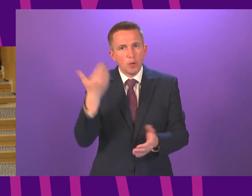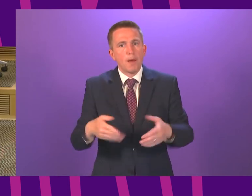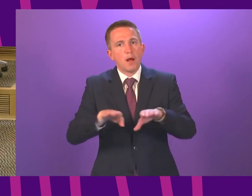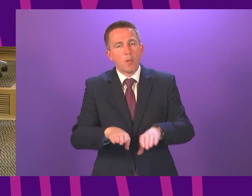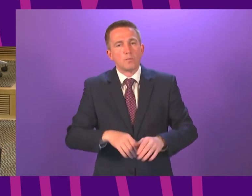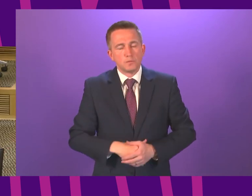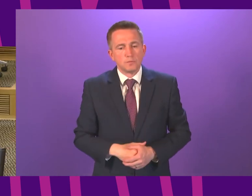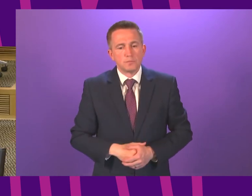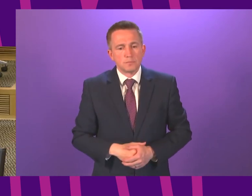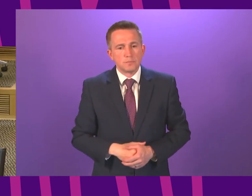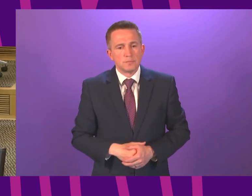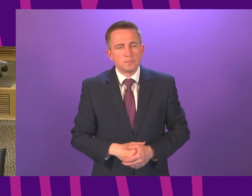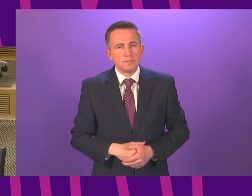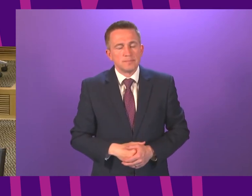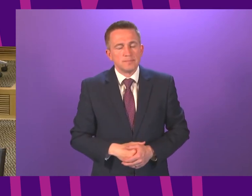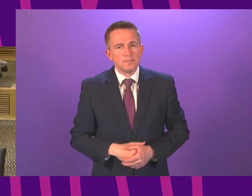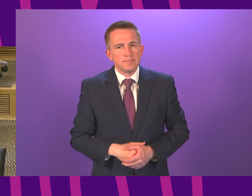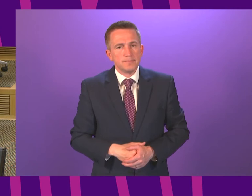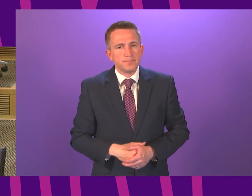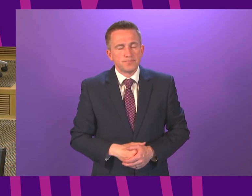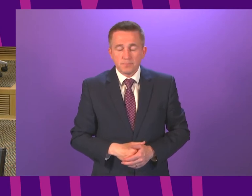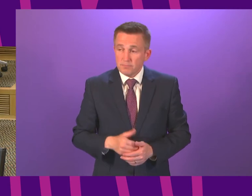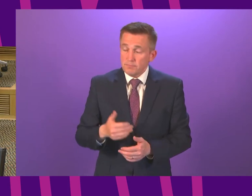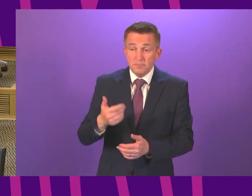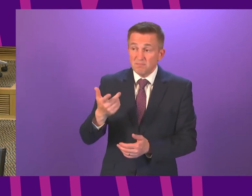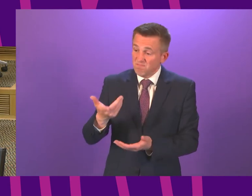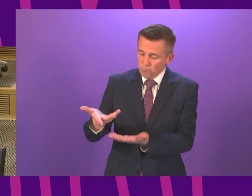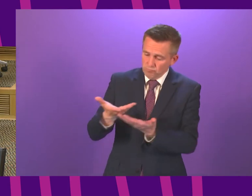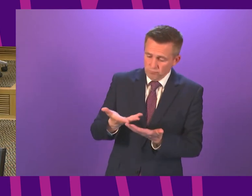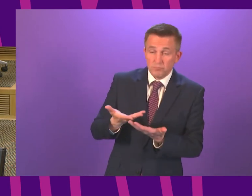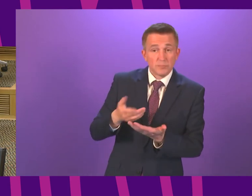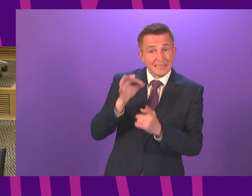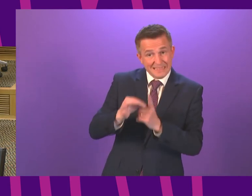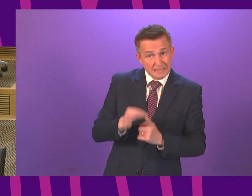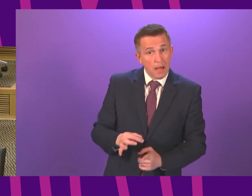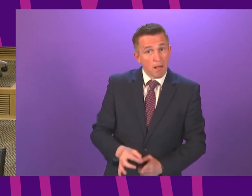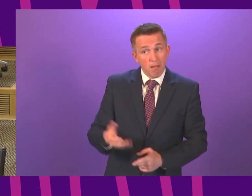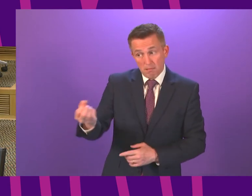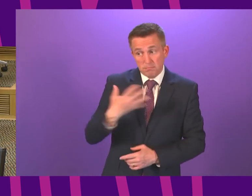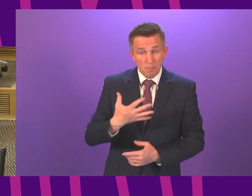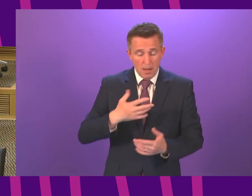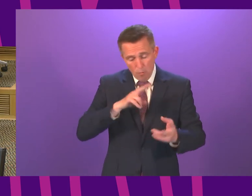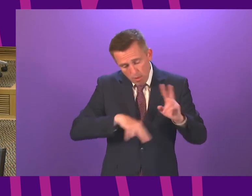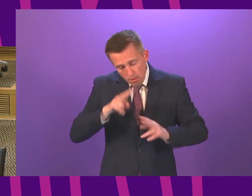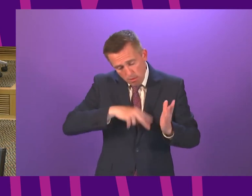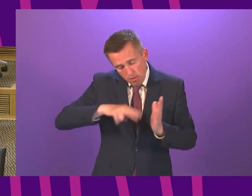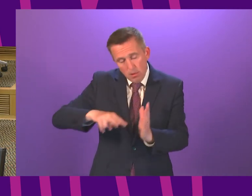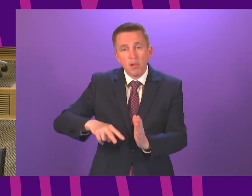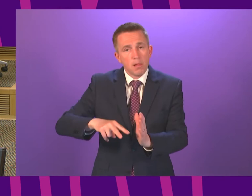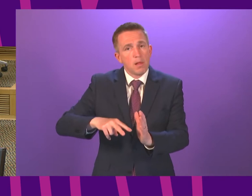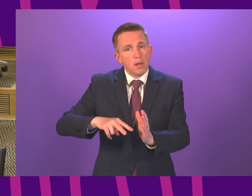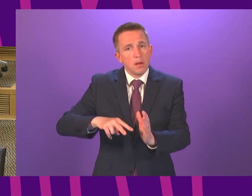First Minister On the specific issue I'm more than happy to look at the detail if Miles Briggs wants to send it to me obviously it's